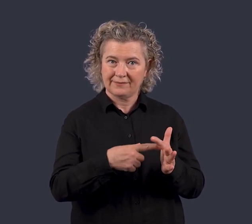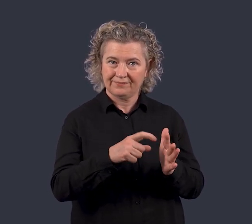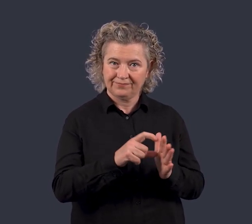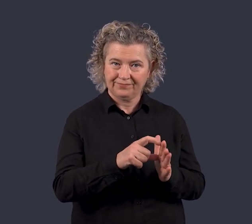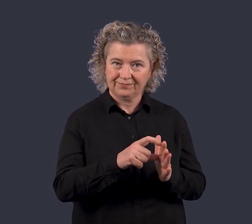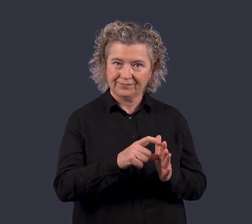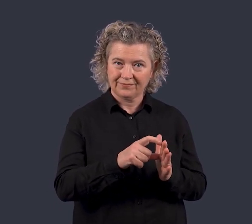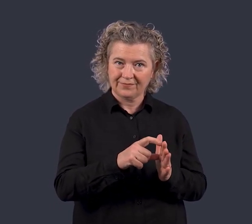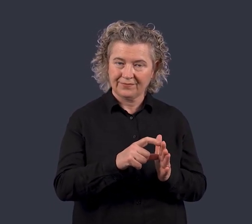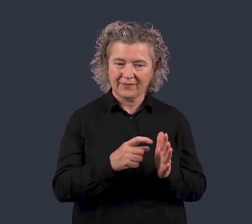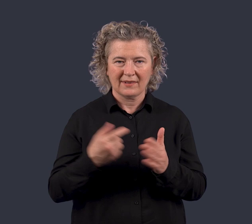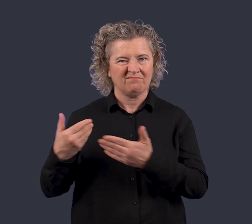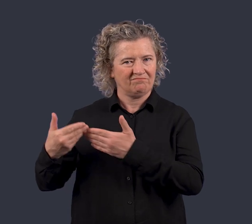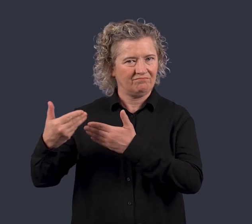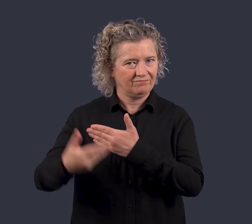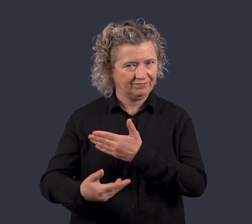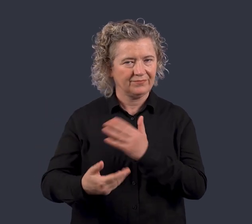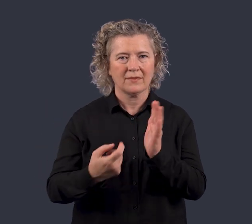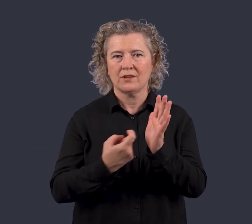Inherited Retinal Diseases